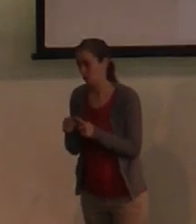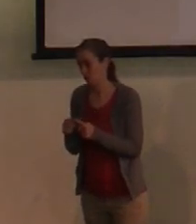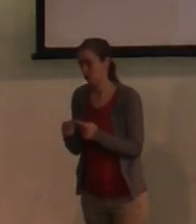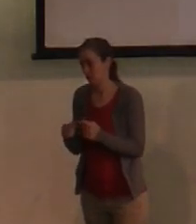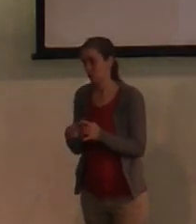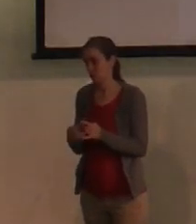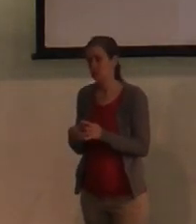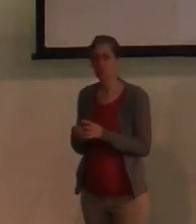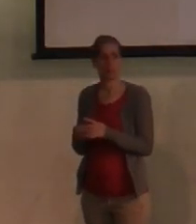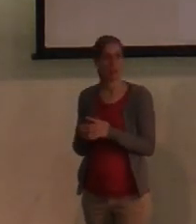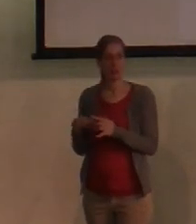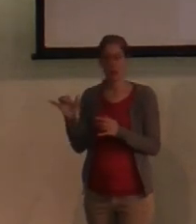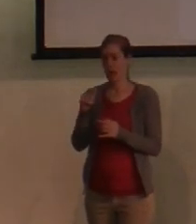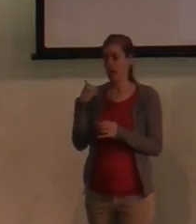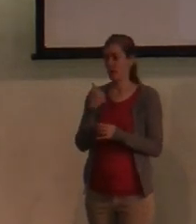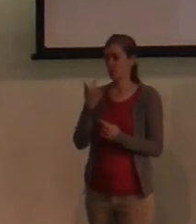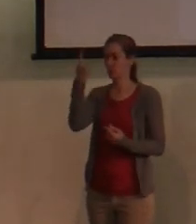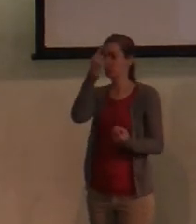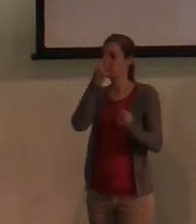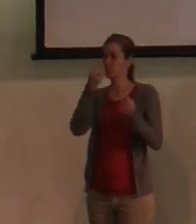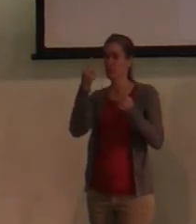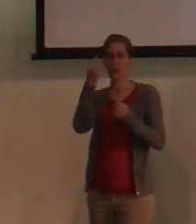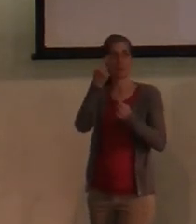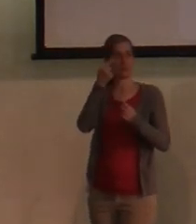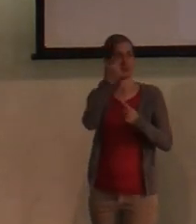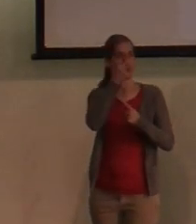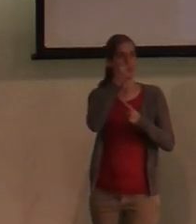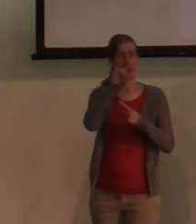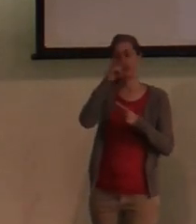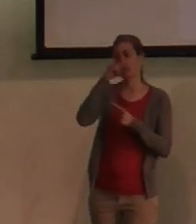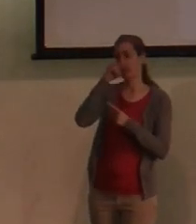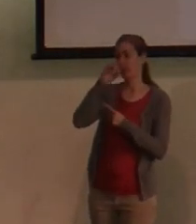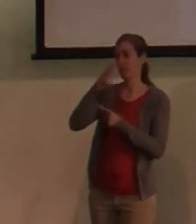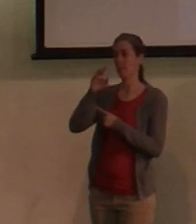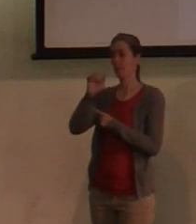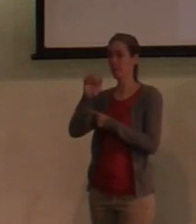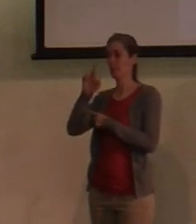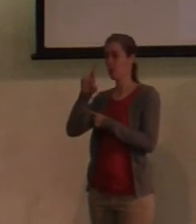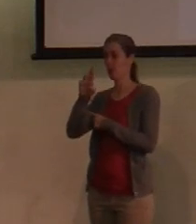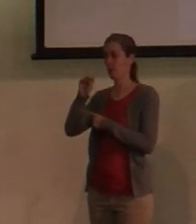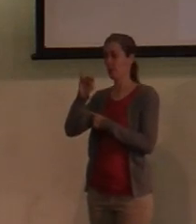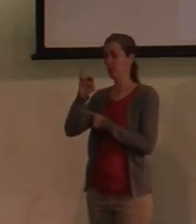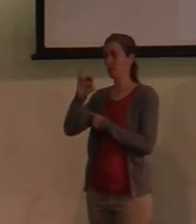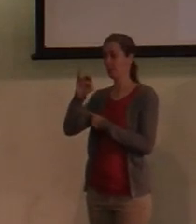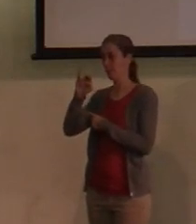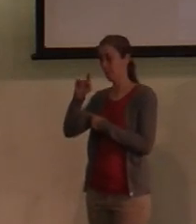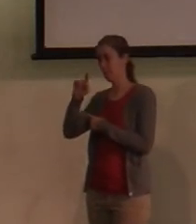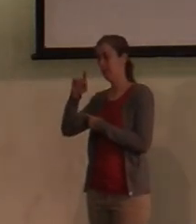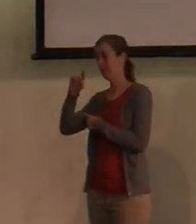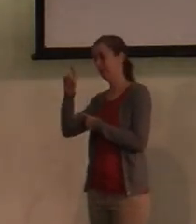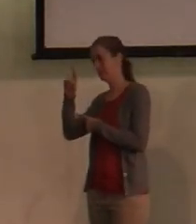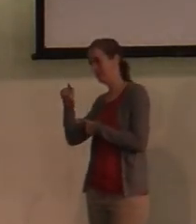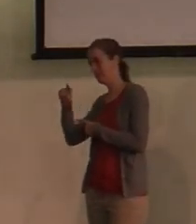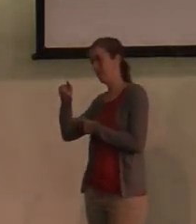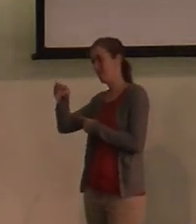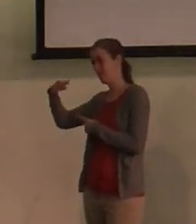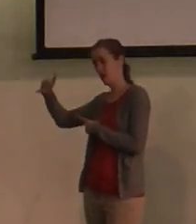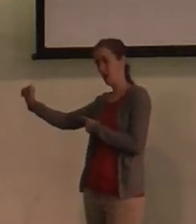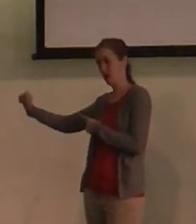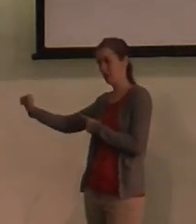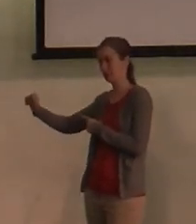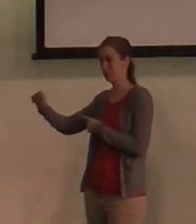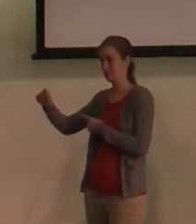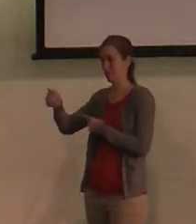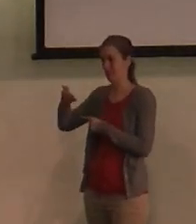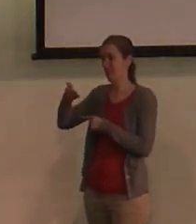as we think about it, that's a kid's bar mitzvah that was going on at the wall while we were there. But as you